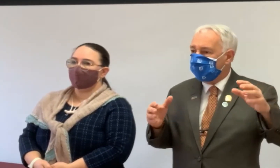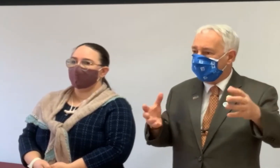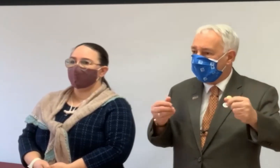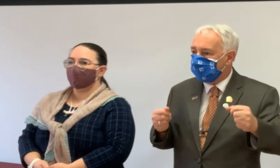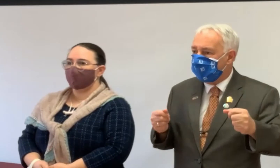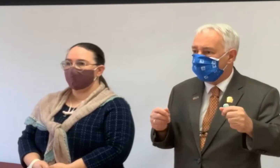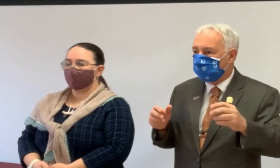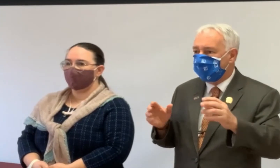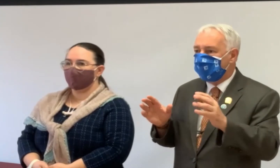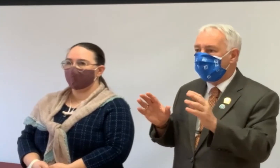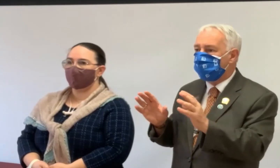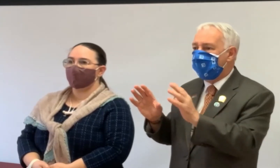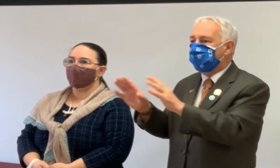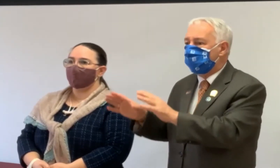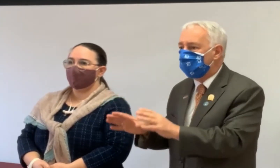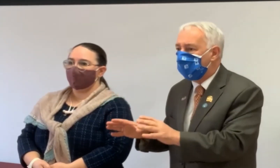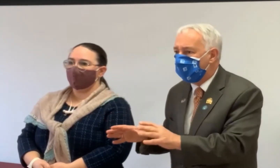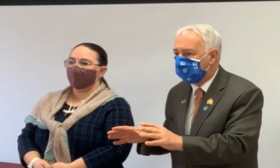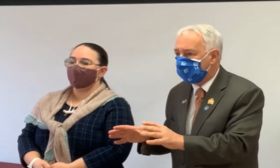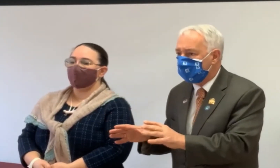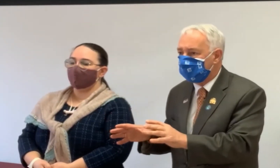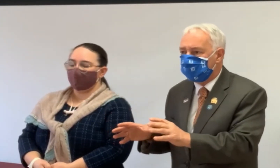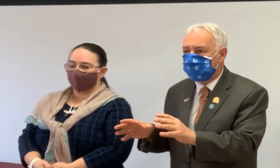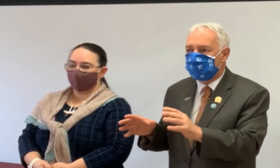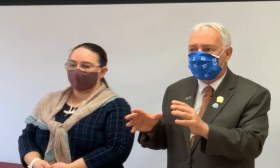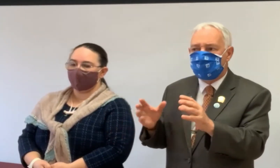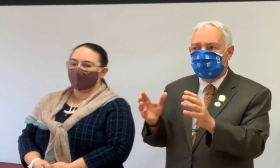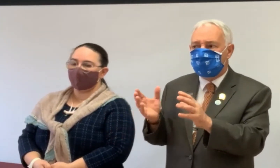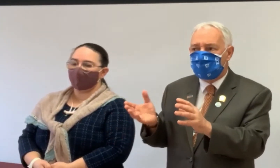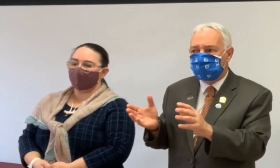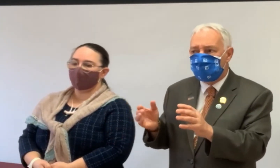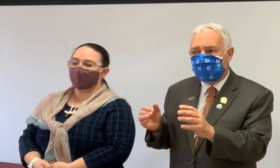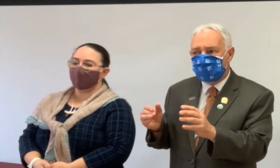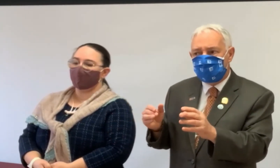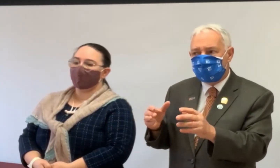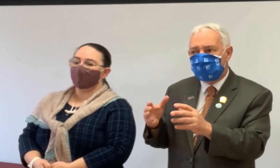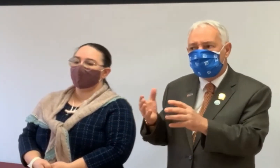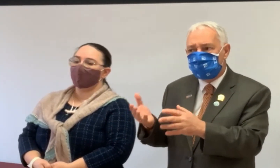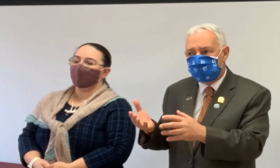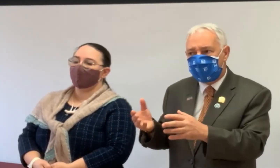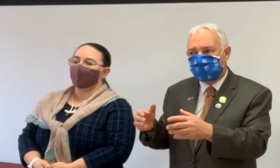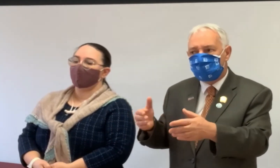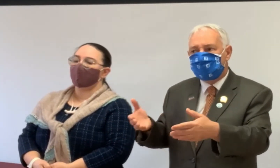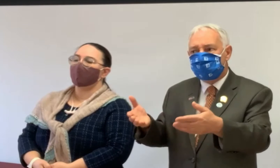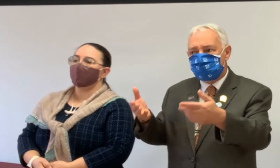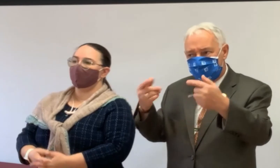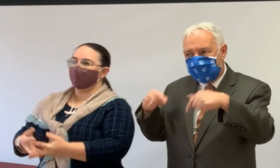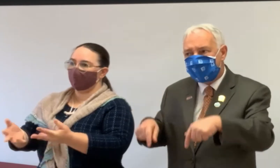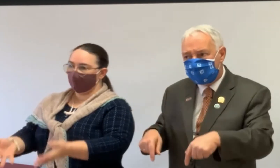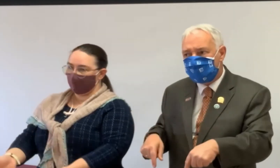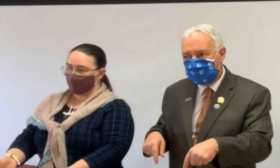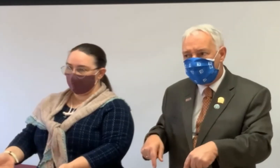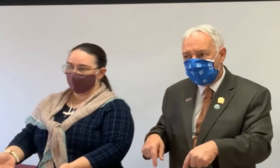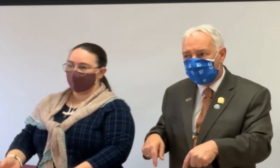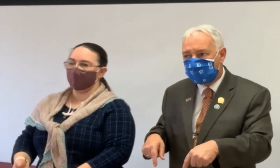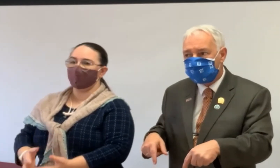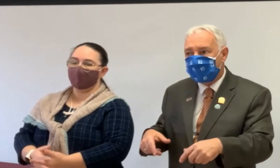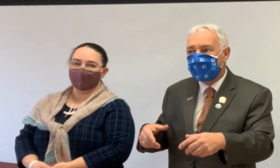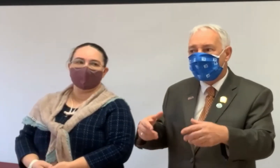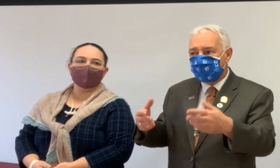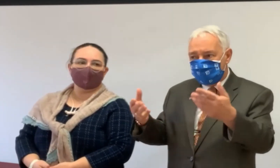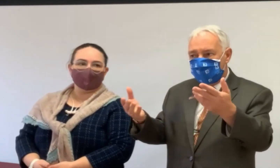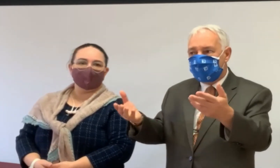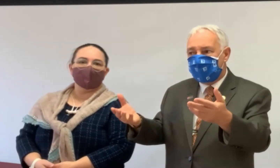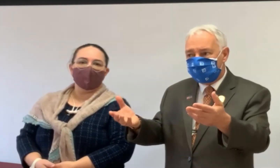So you can that money so I can go rent an apartment. Well, with a reverse mortgage, you don't need to do that. You can stay in your home.